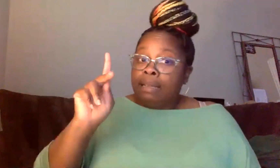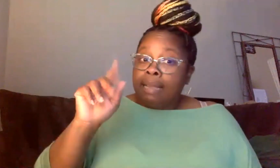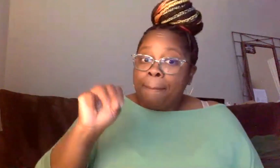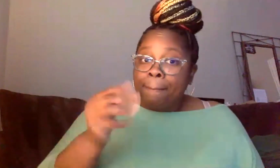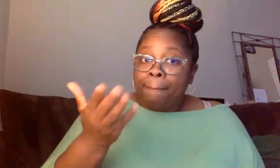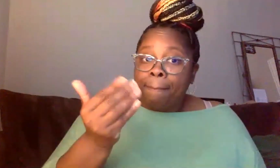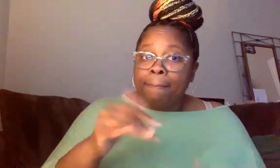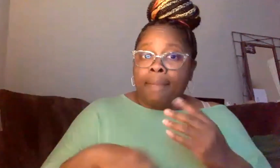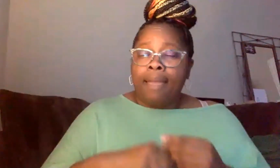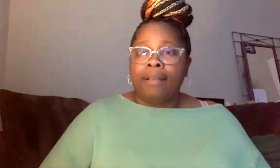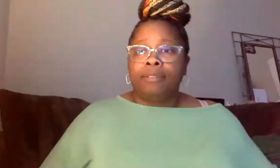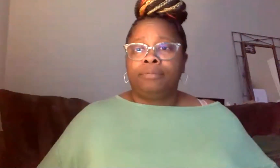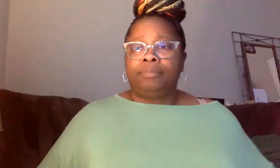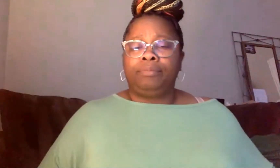add?